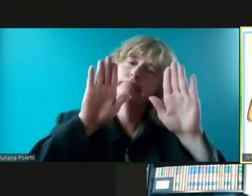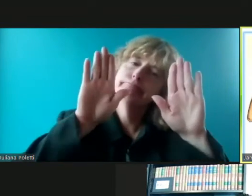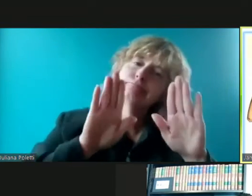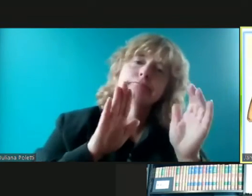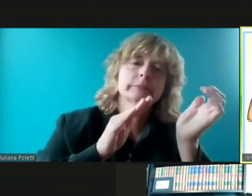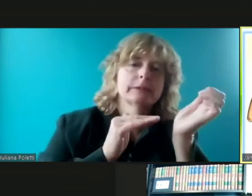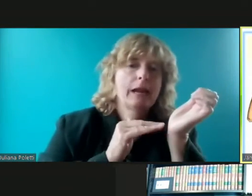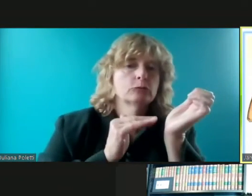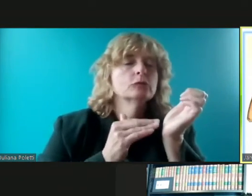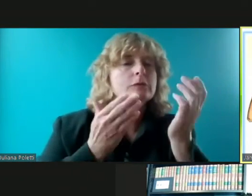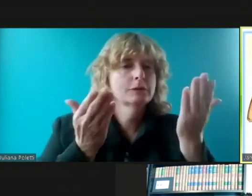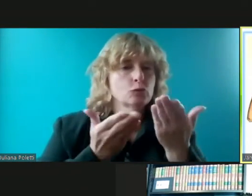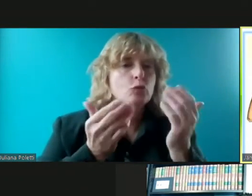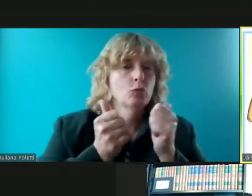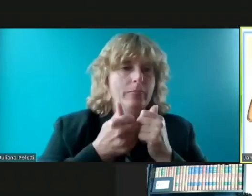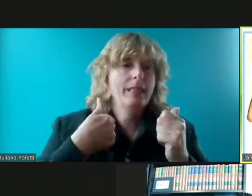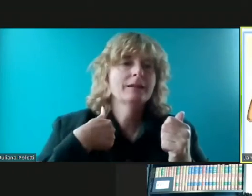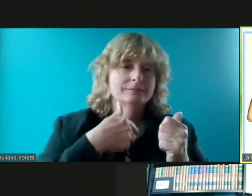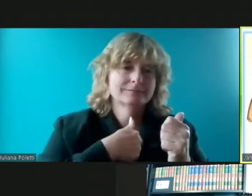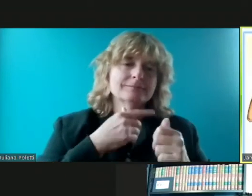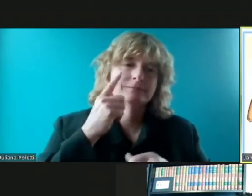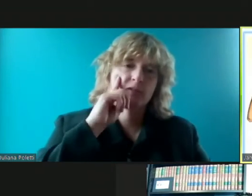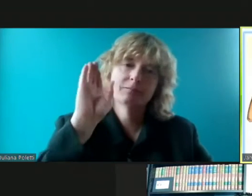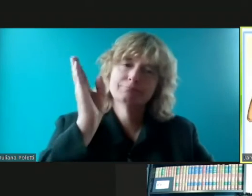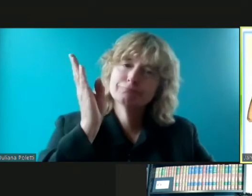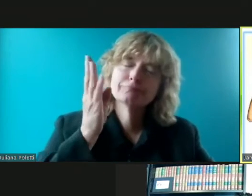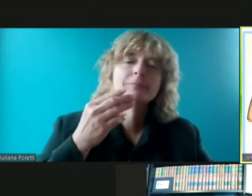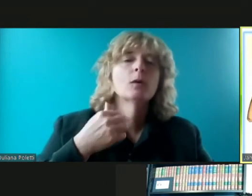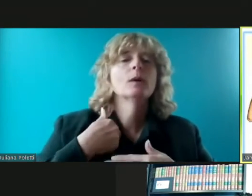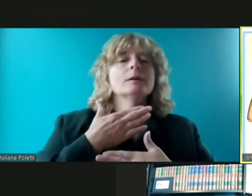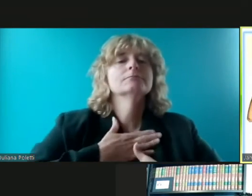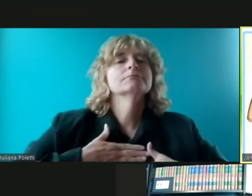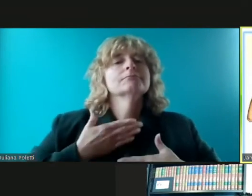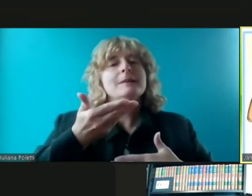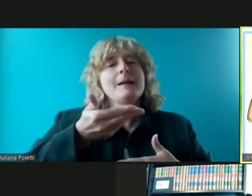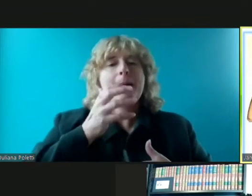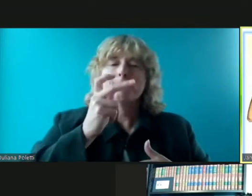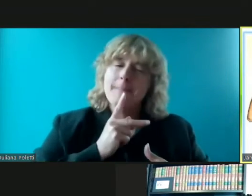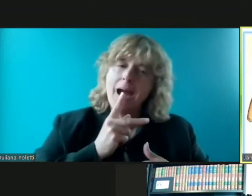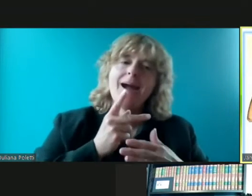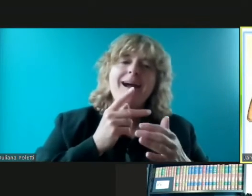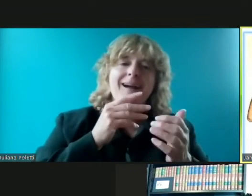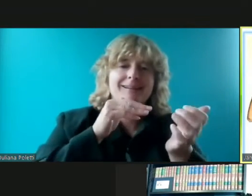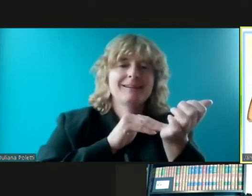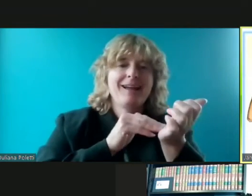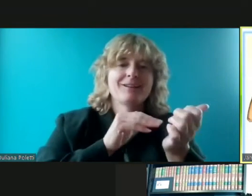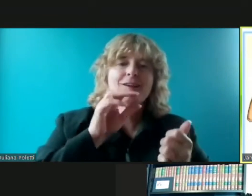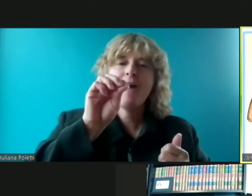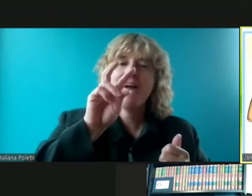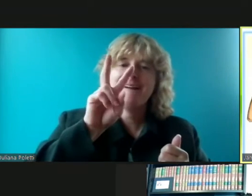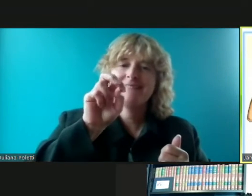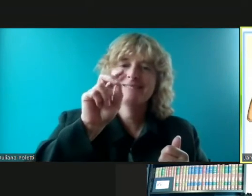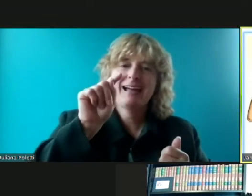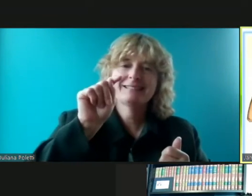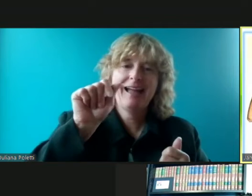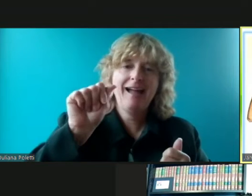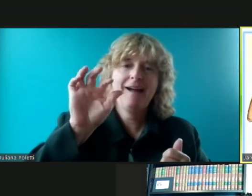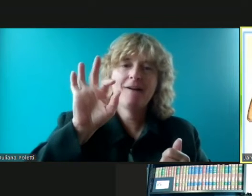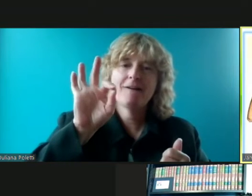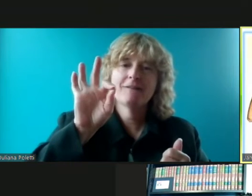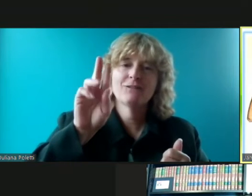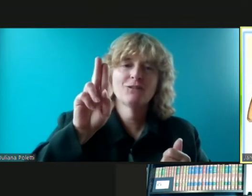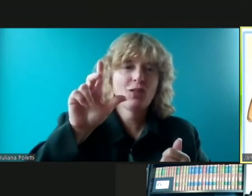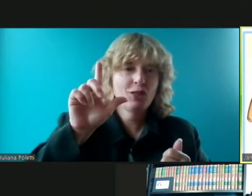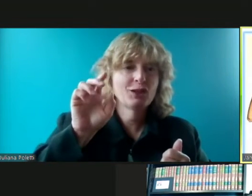right now we're really so pleased to welcome back dr ovetta fuller uh dr fuller is no both uh one of our